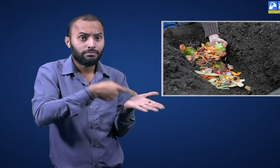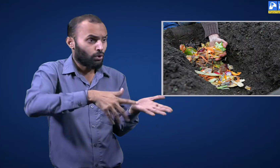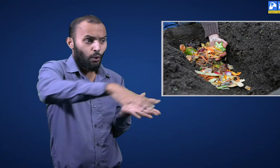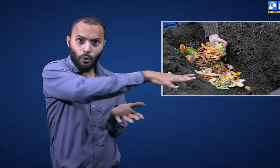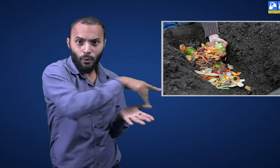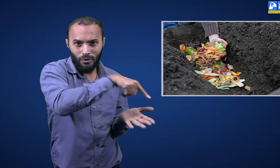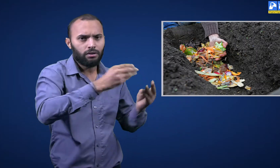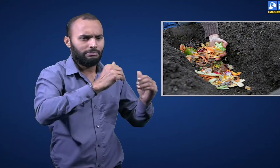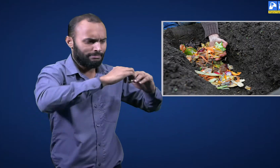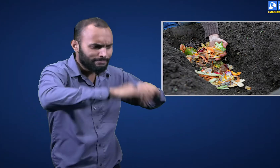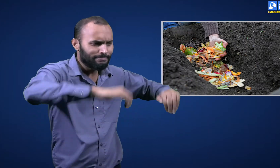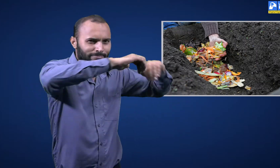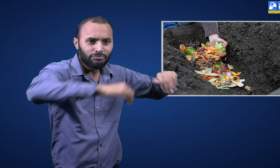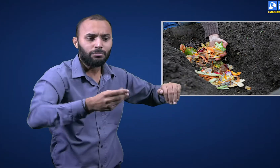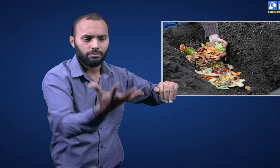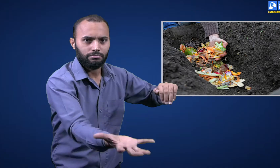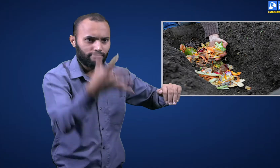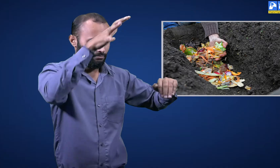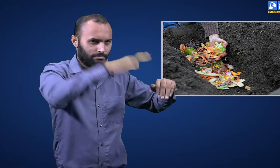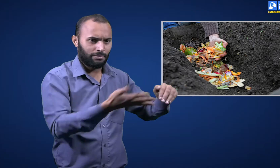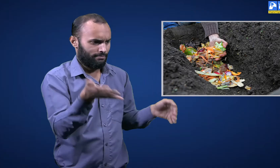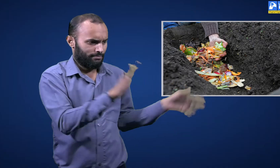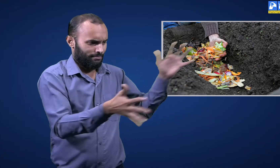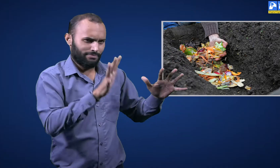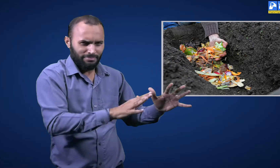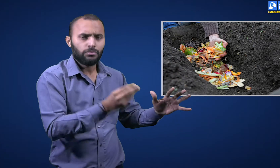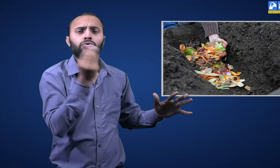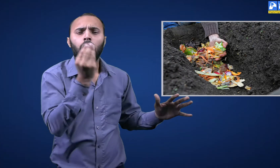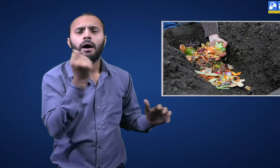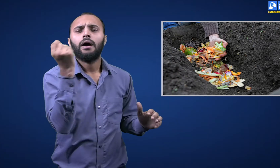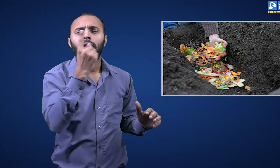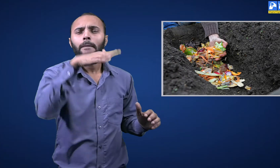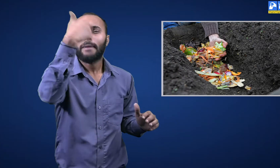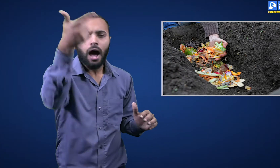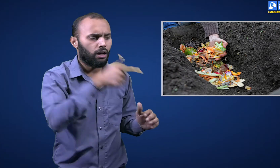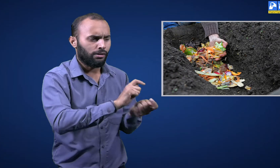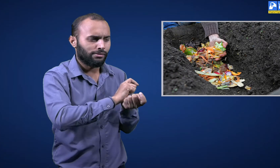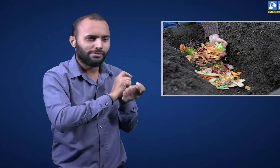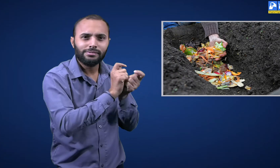soil. To use it later, after few days, is to provide